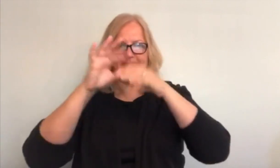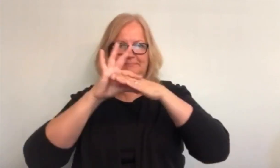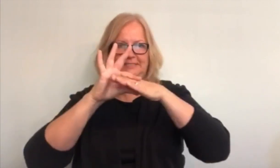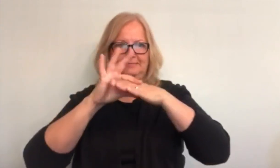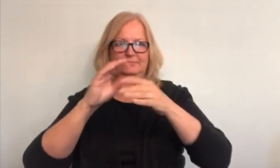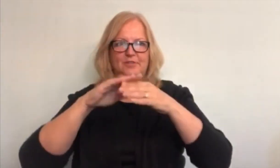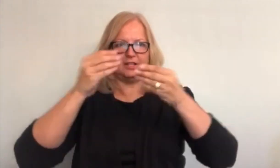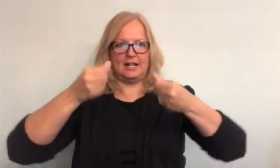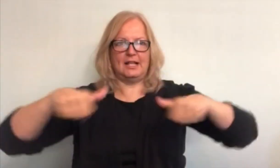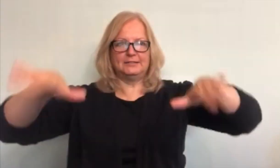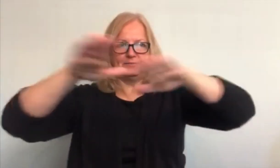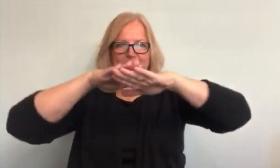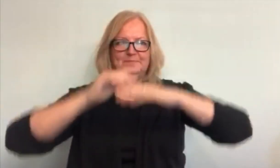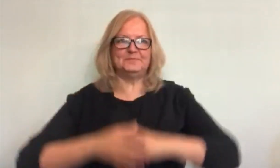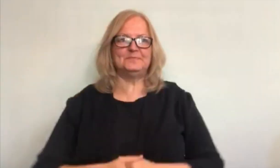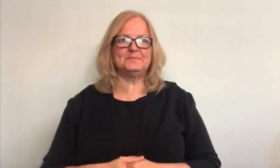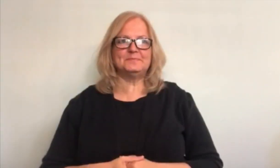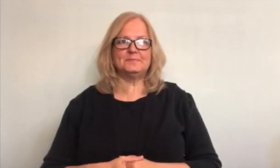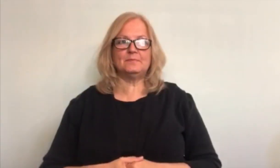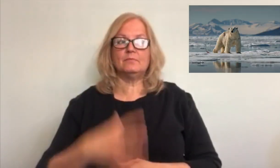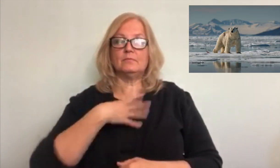They are the largest carnivore land animal.